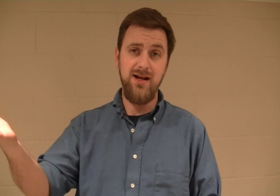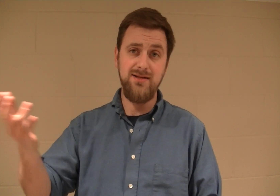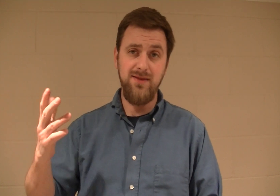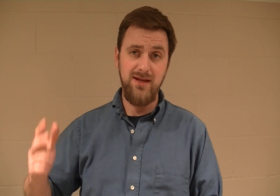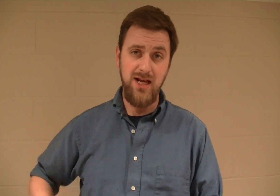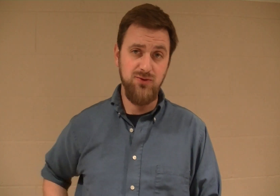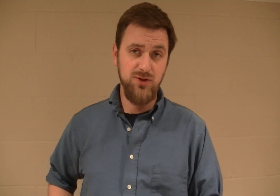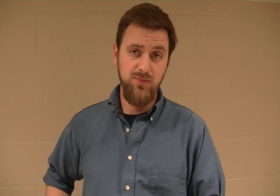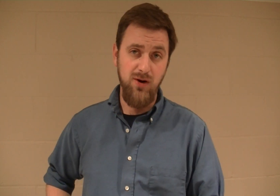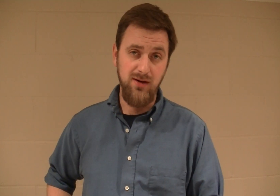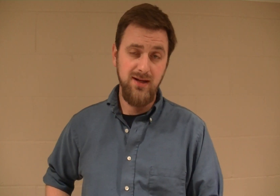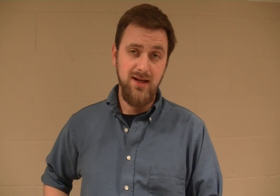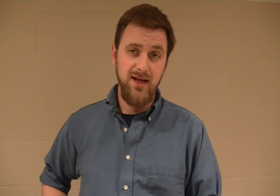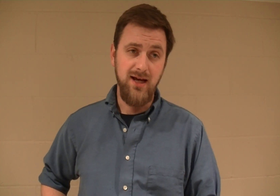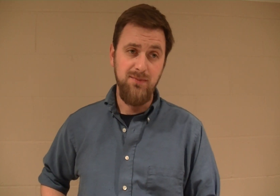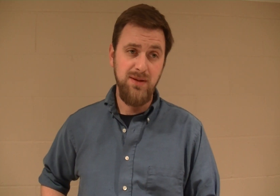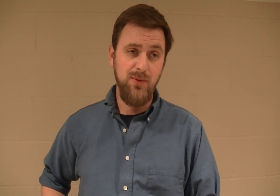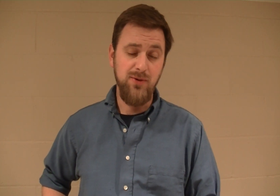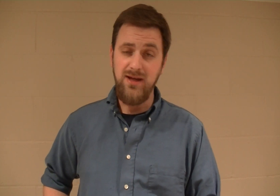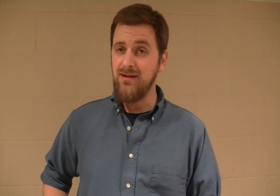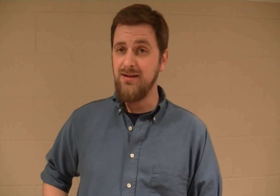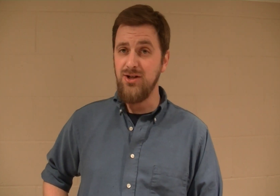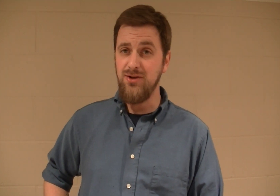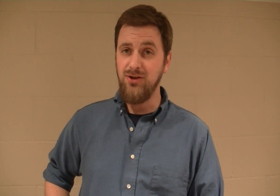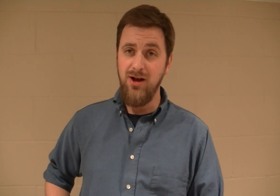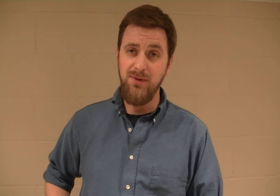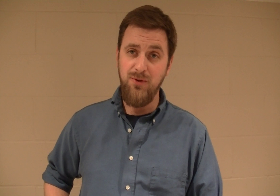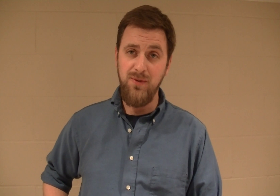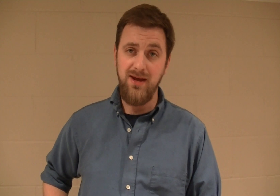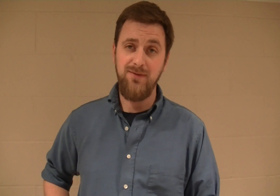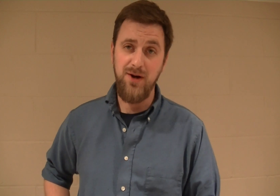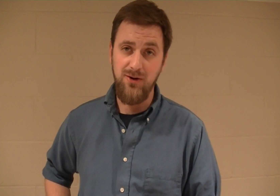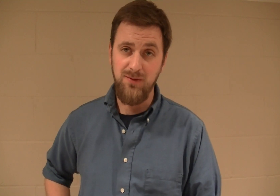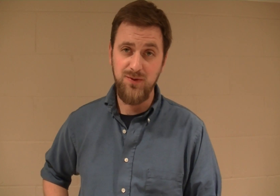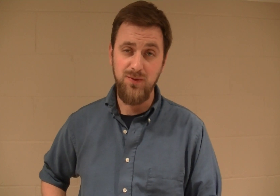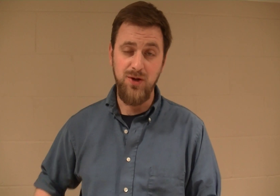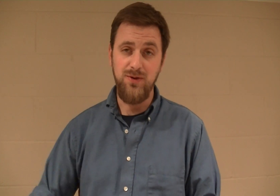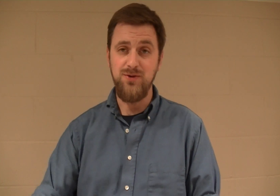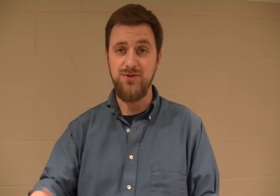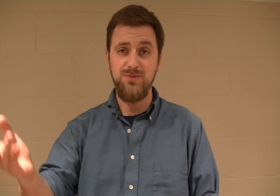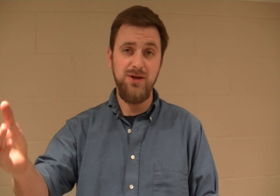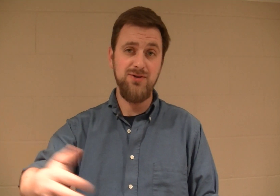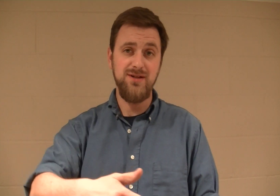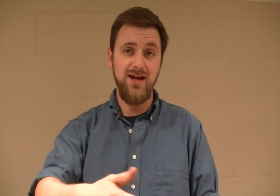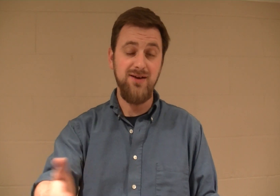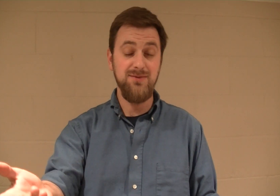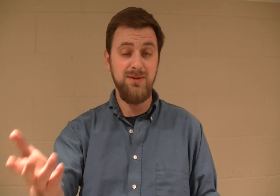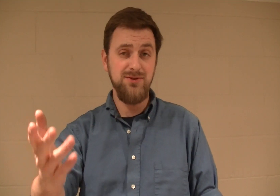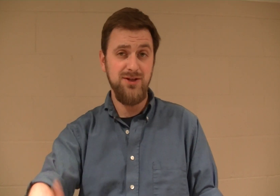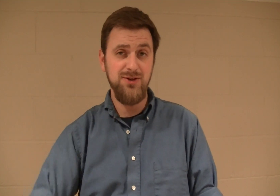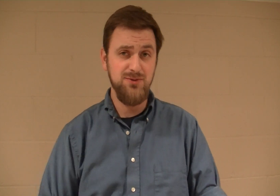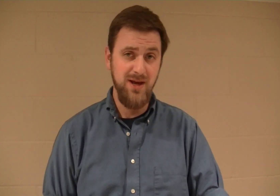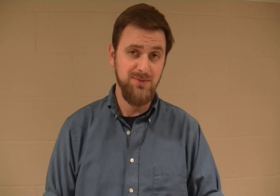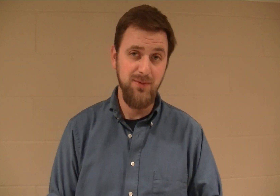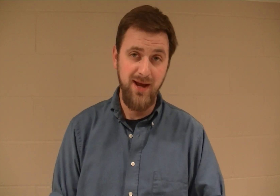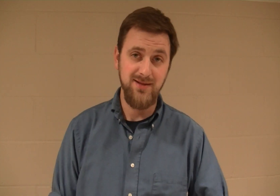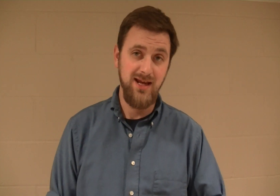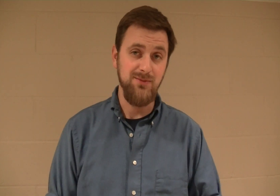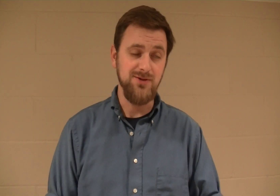is not the dangerous part. People were killing each other long before we had firearms. You know, they're using spears and knives, and people still use baseball bats and hammers.